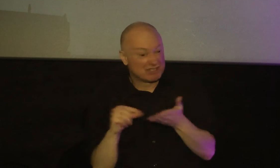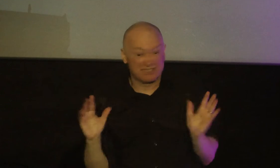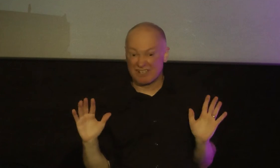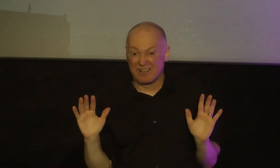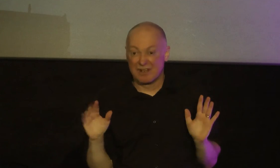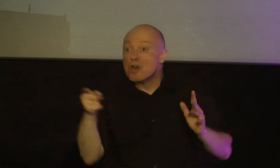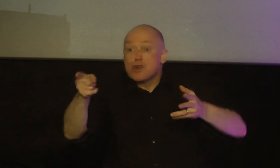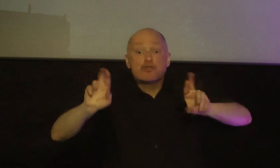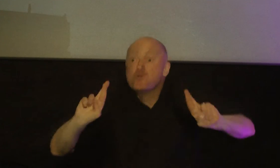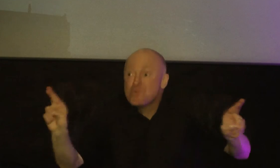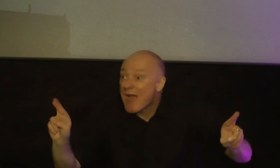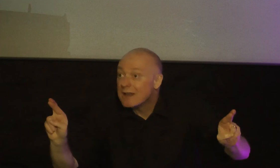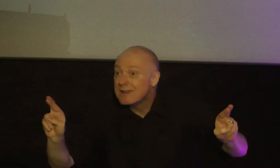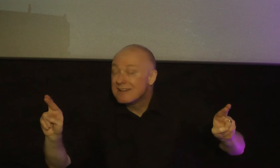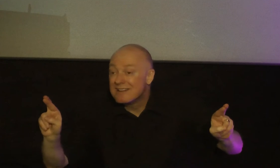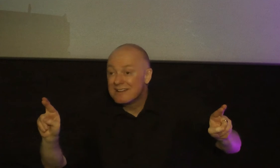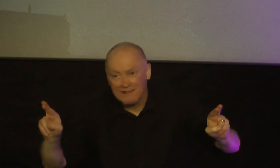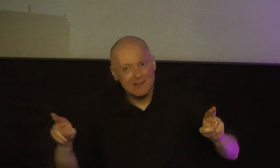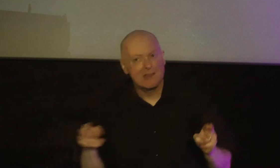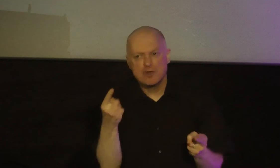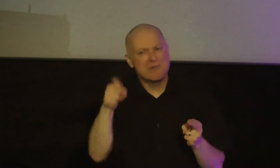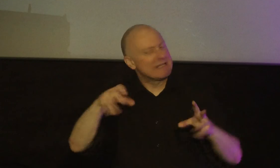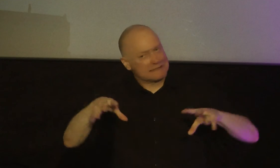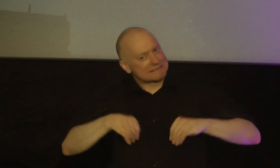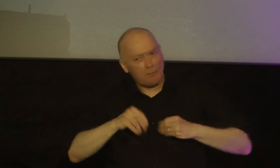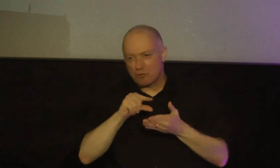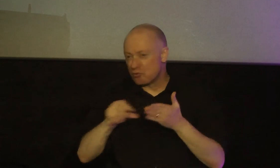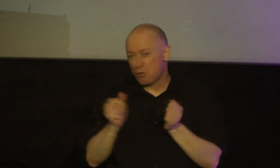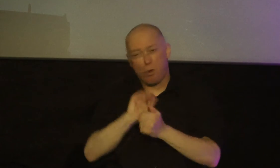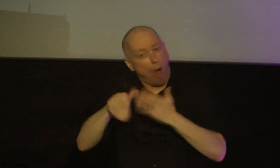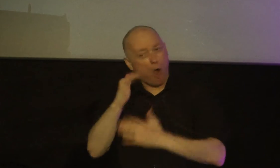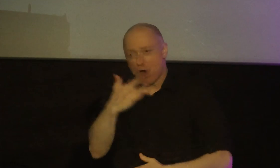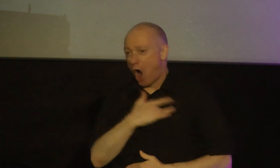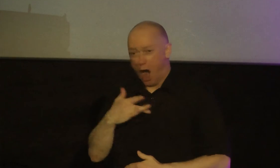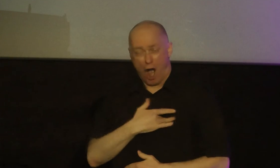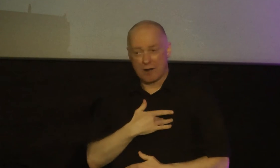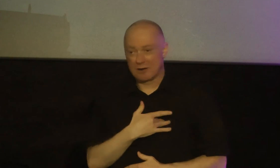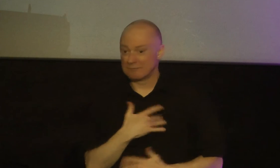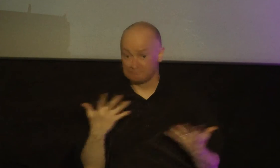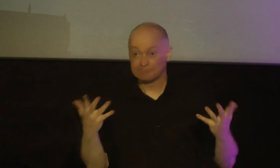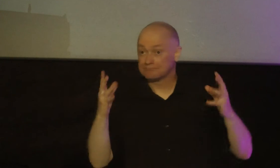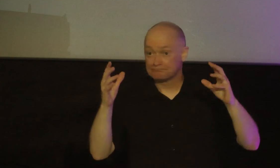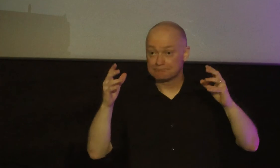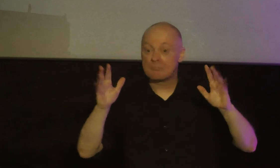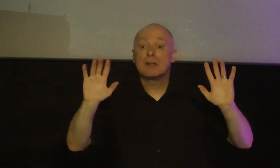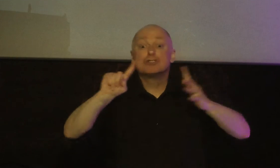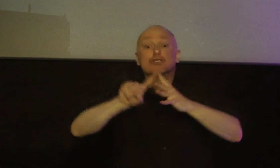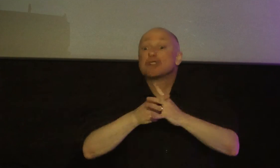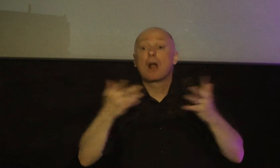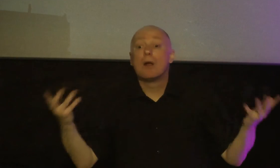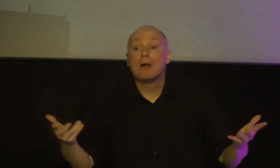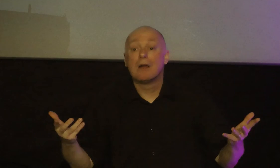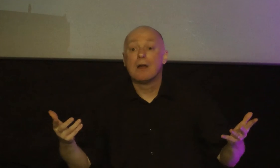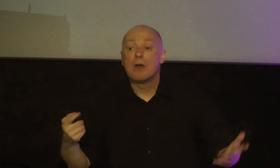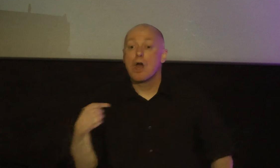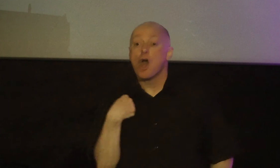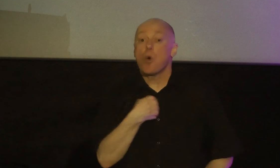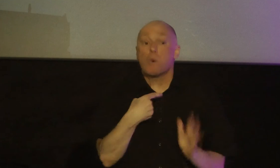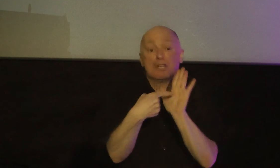if you're ready to get real you're going to embrace these truths with all your heart this is where we're going to start this morning write this down we show that our faith is